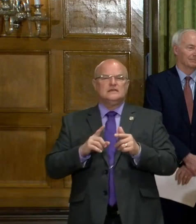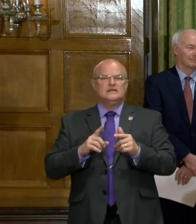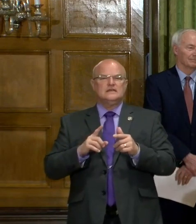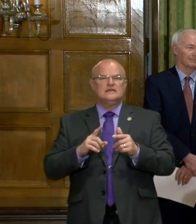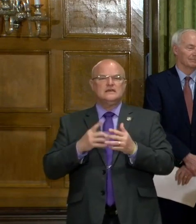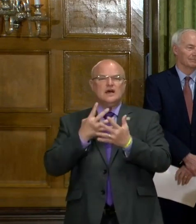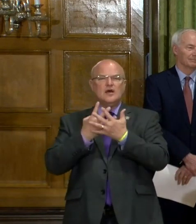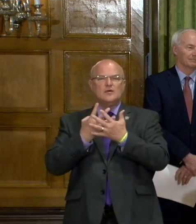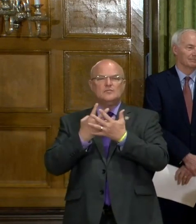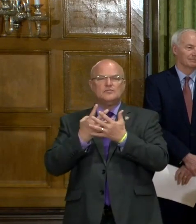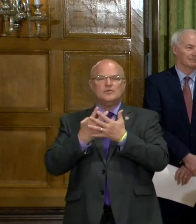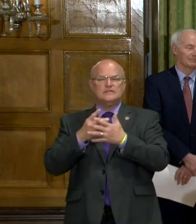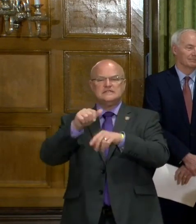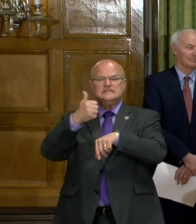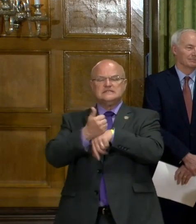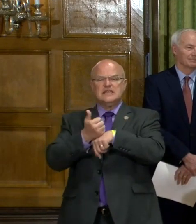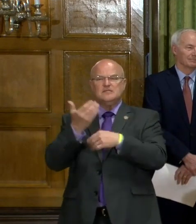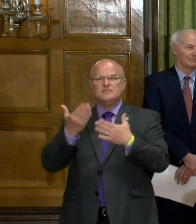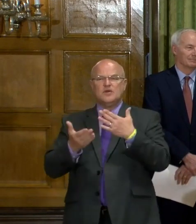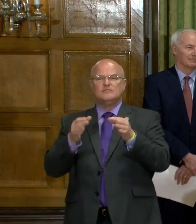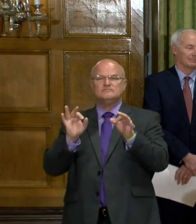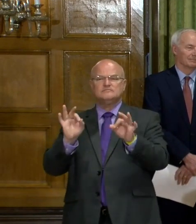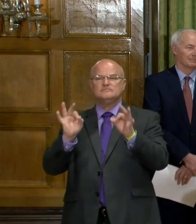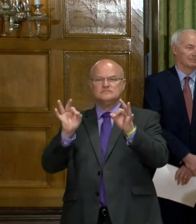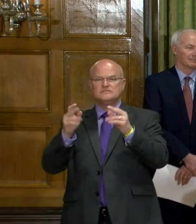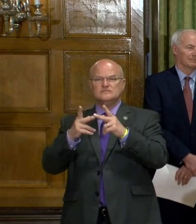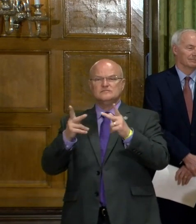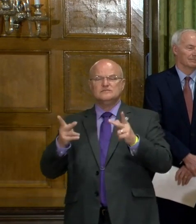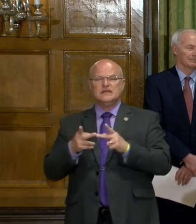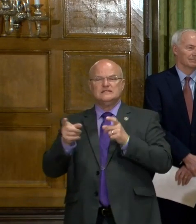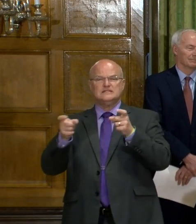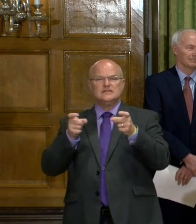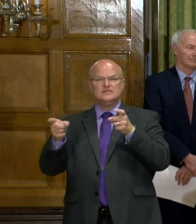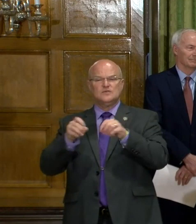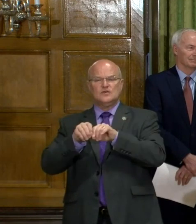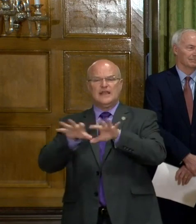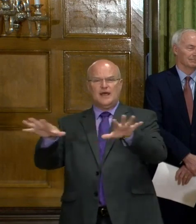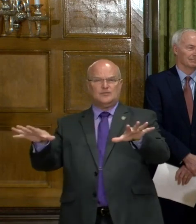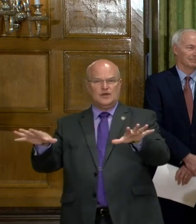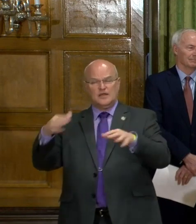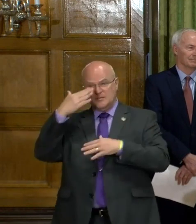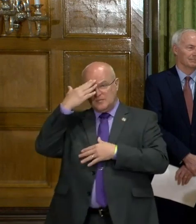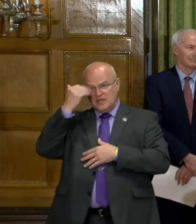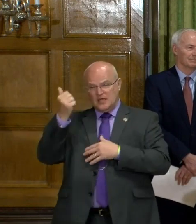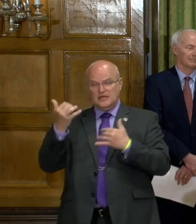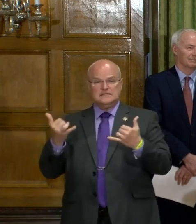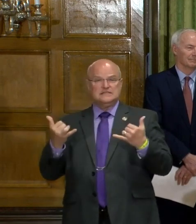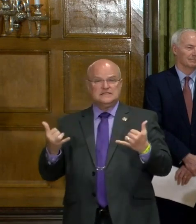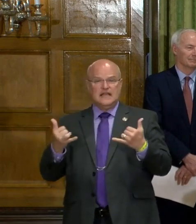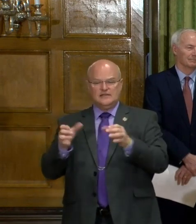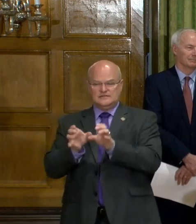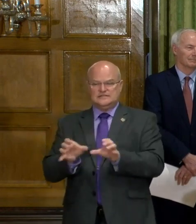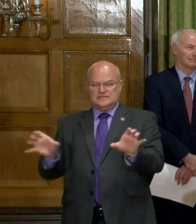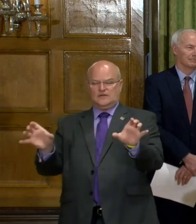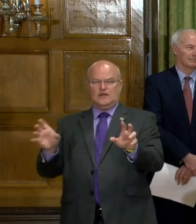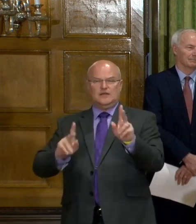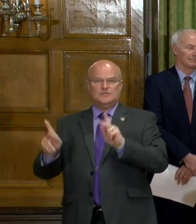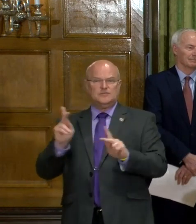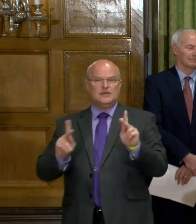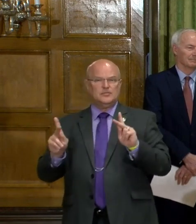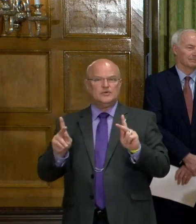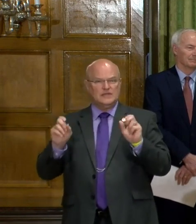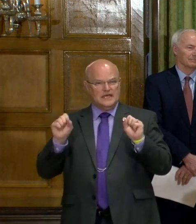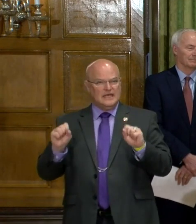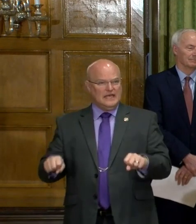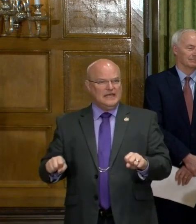a prison setting is probably the ideal setting to control an outbreak because you can segregate people and you